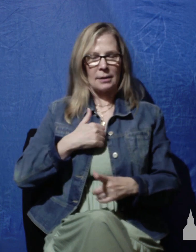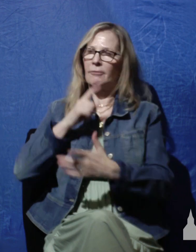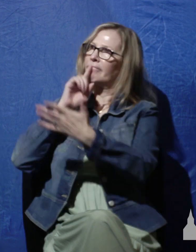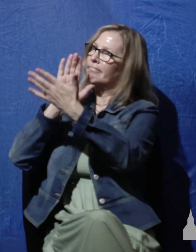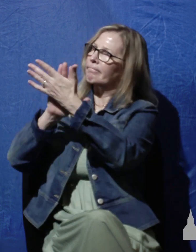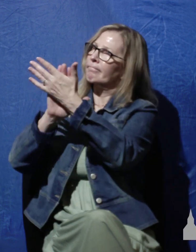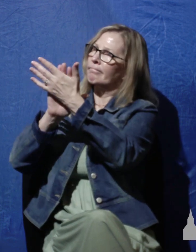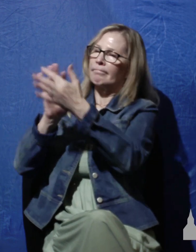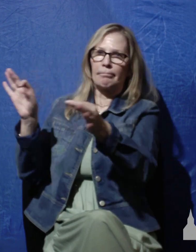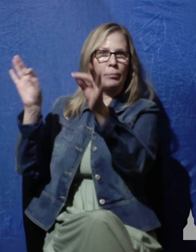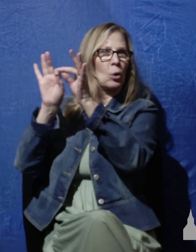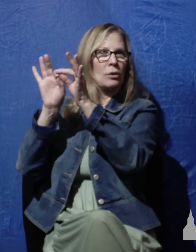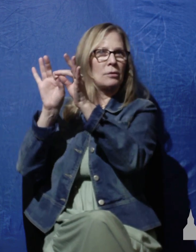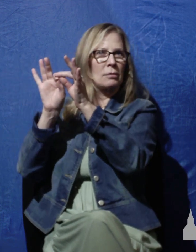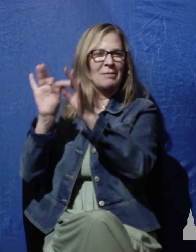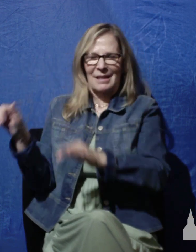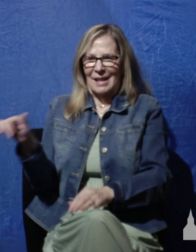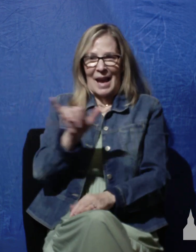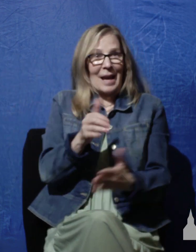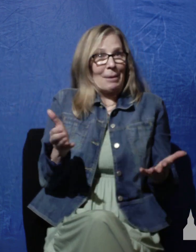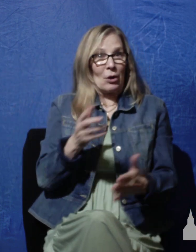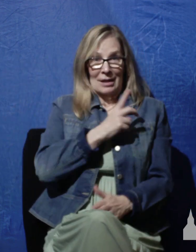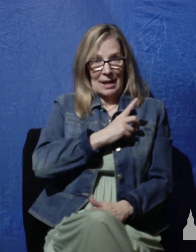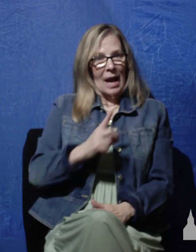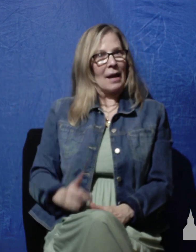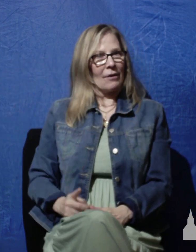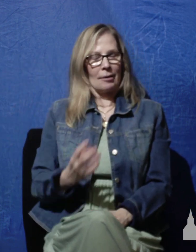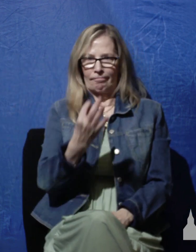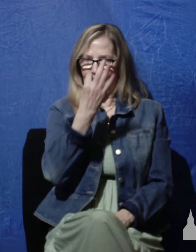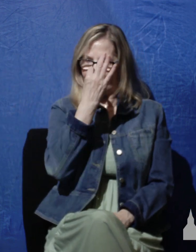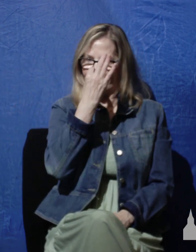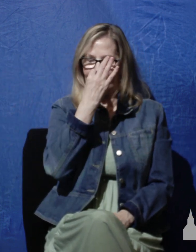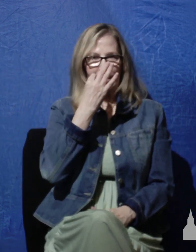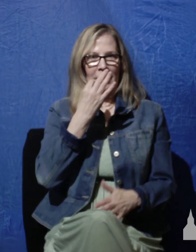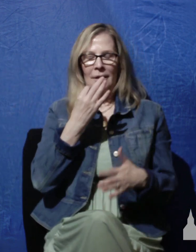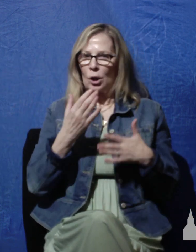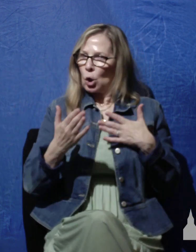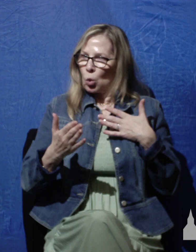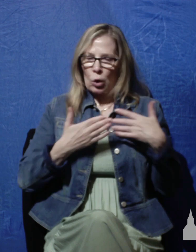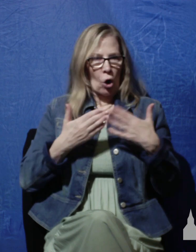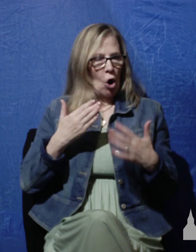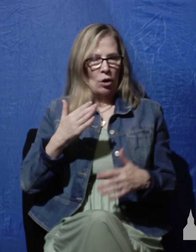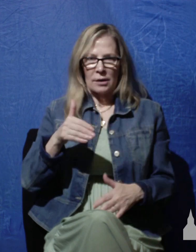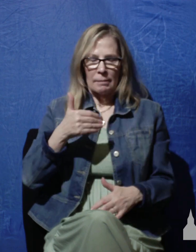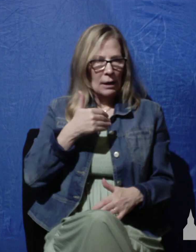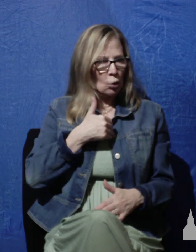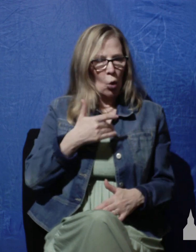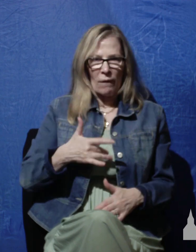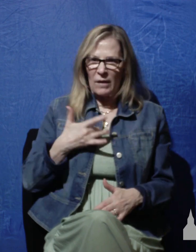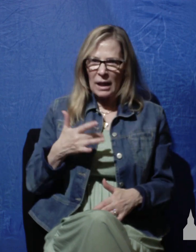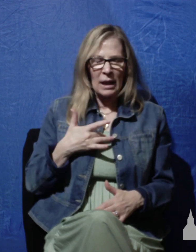103. He's preaching to himself. He's telling his soul that regardless of what I'm personally going through,